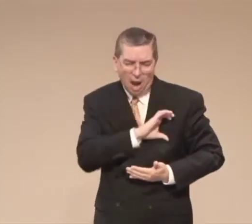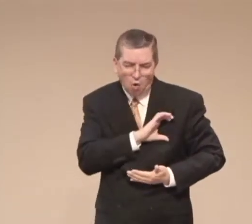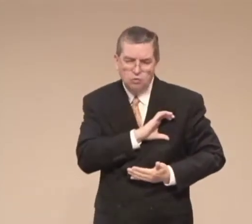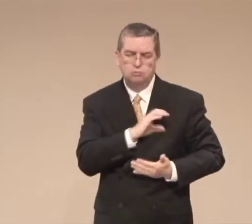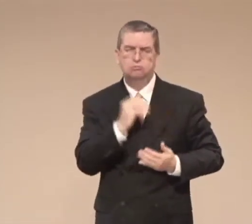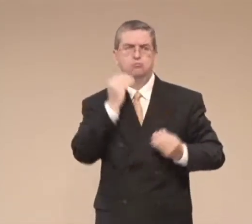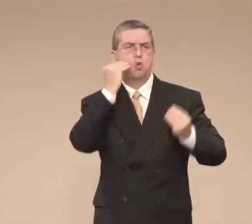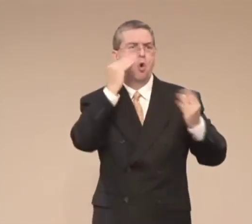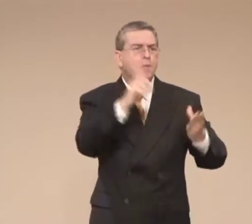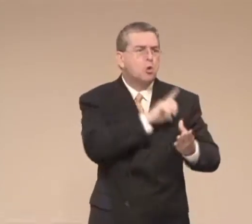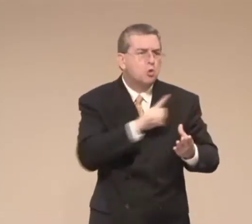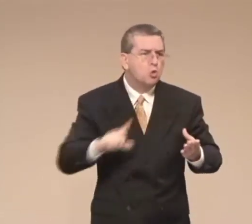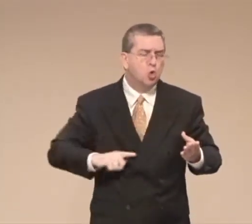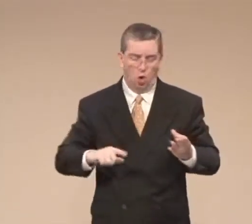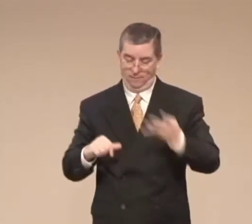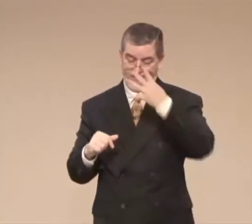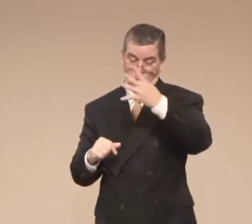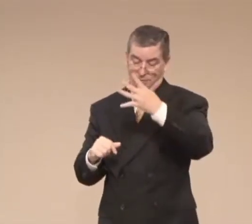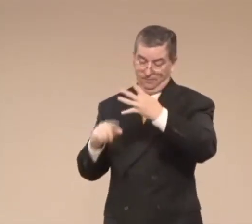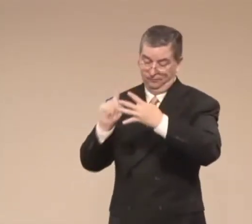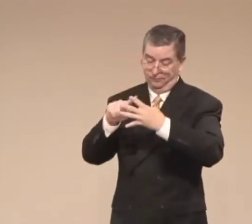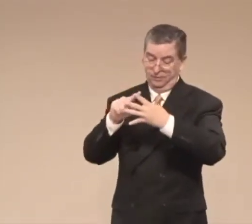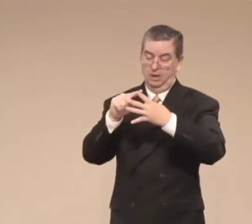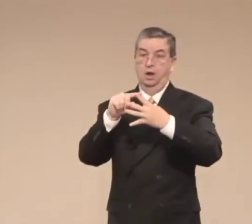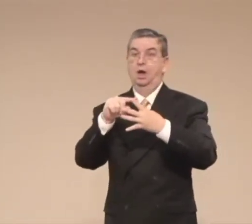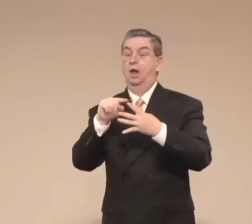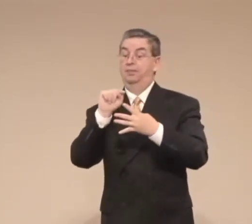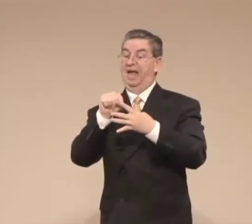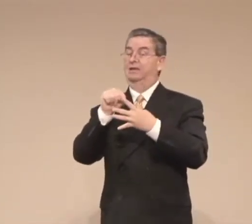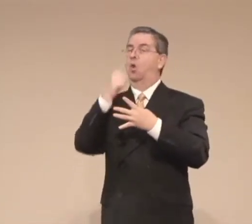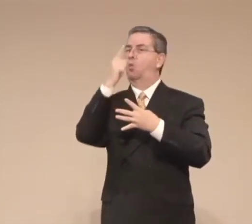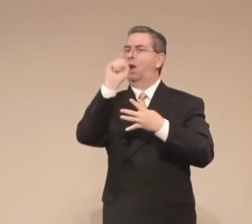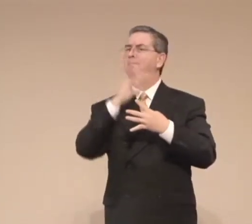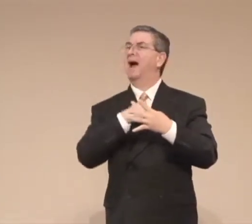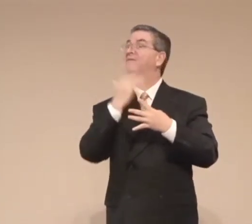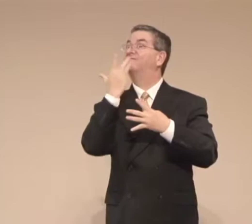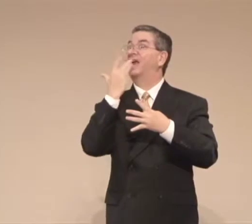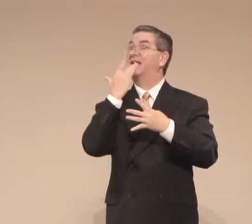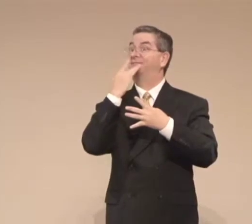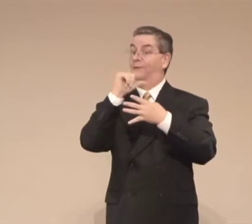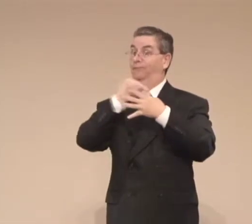that will help you understand how to have a better character for the Lord.